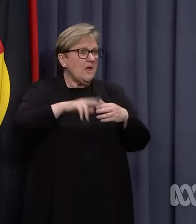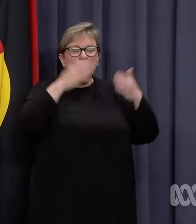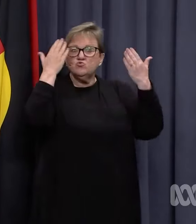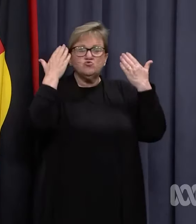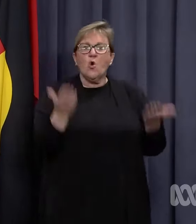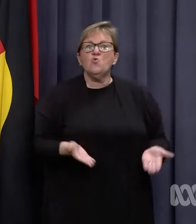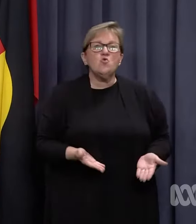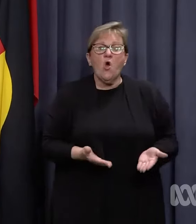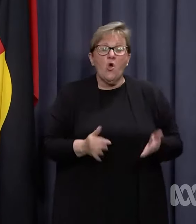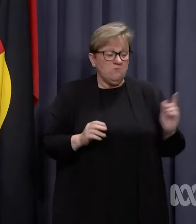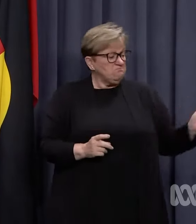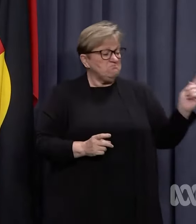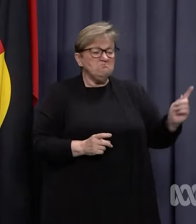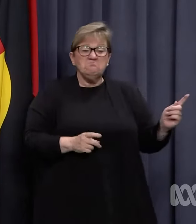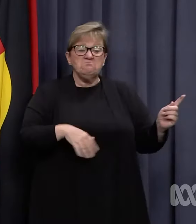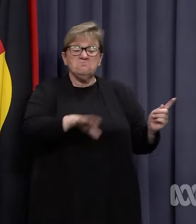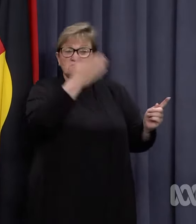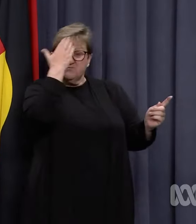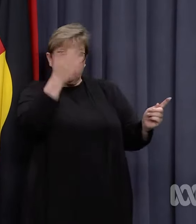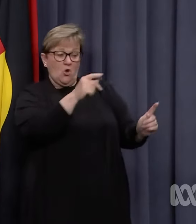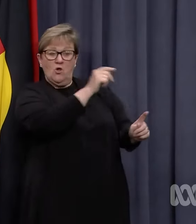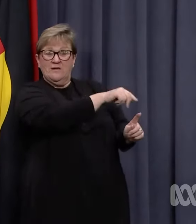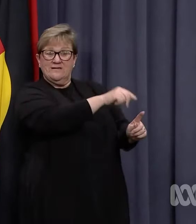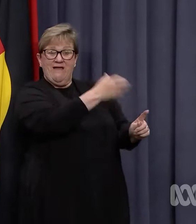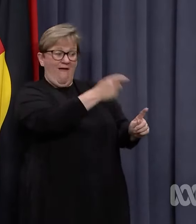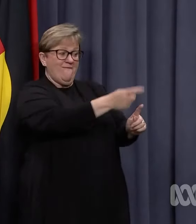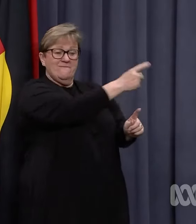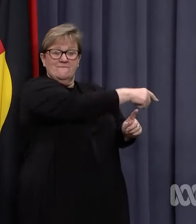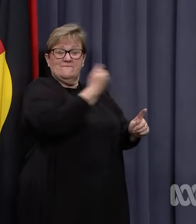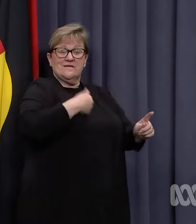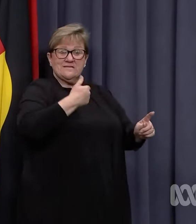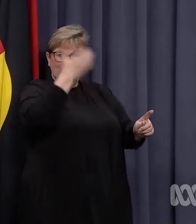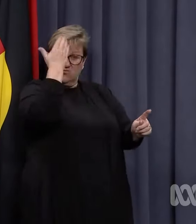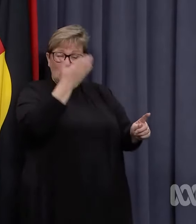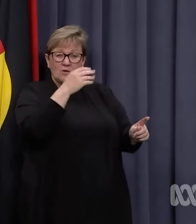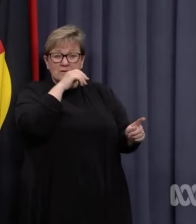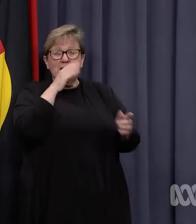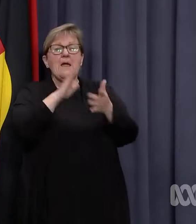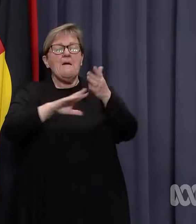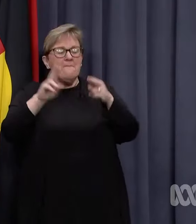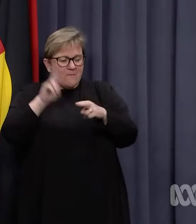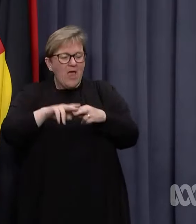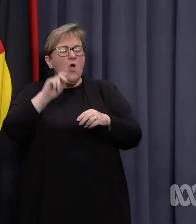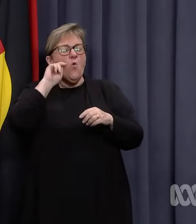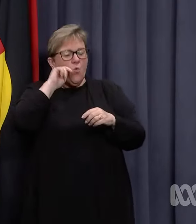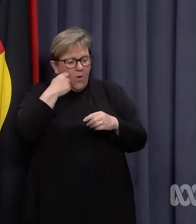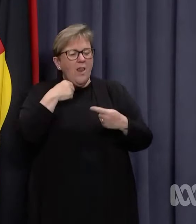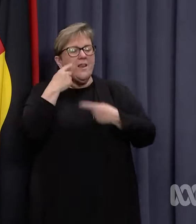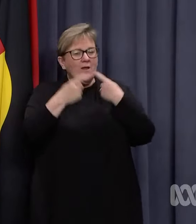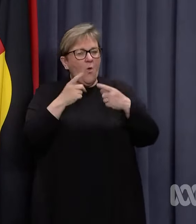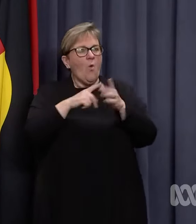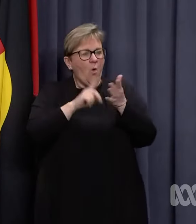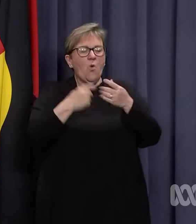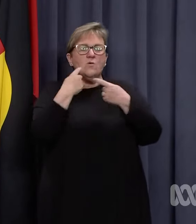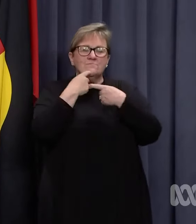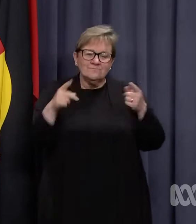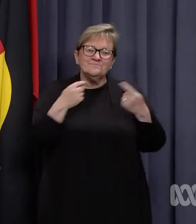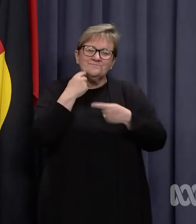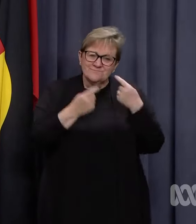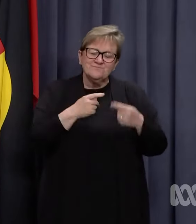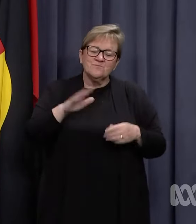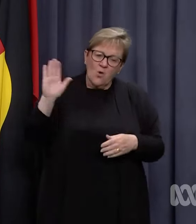the status of the student their kid's sitting next to? Parents will get all of this information sent to them.